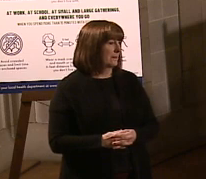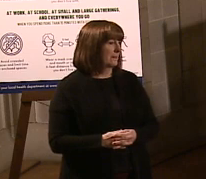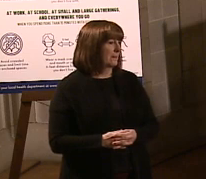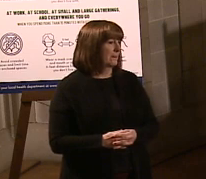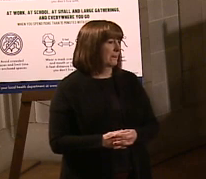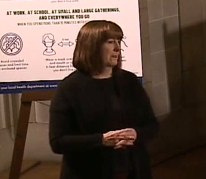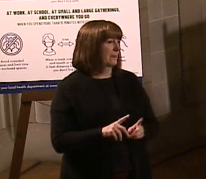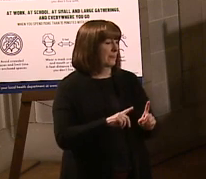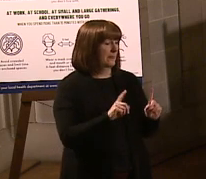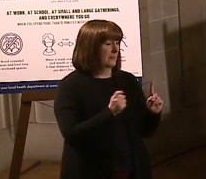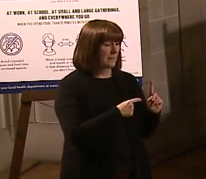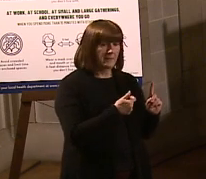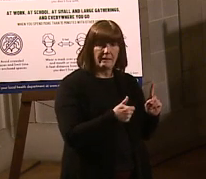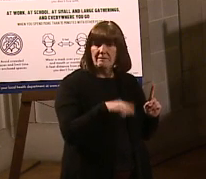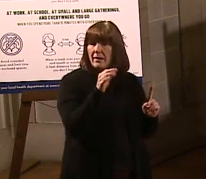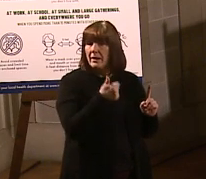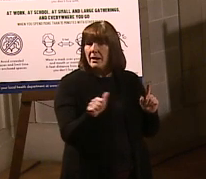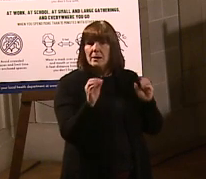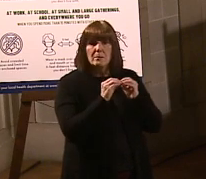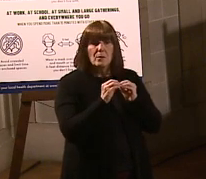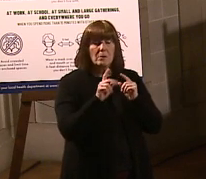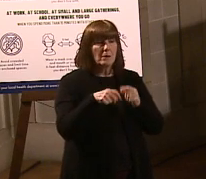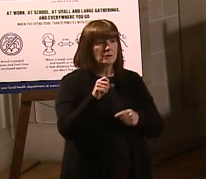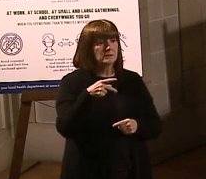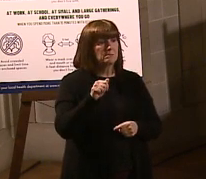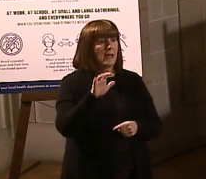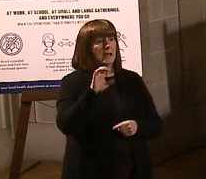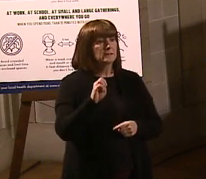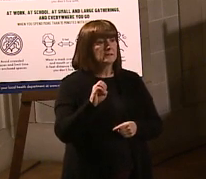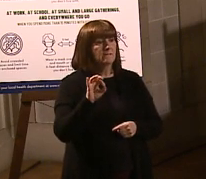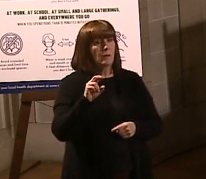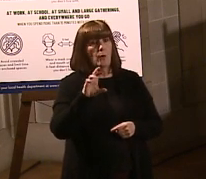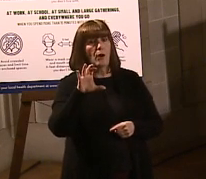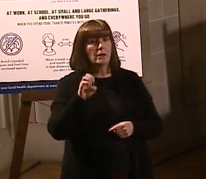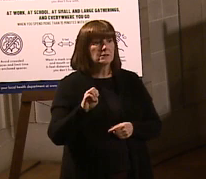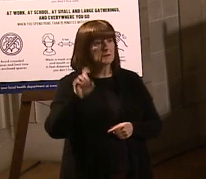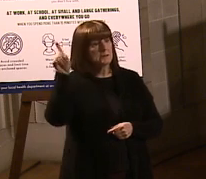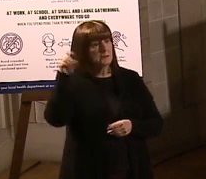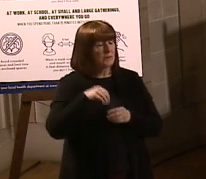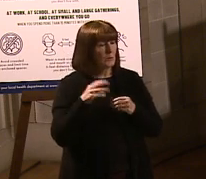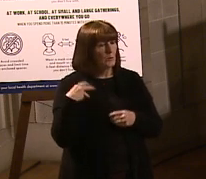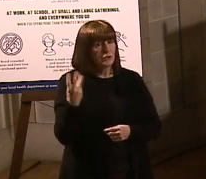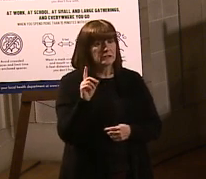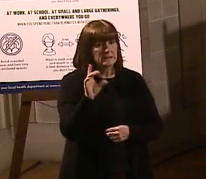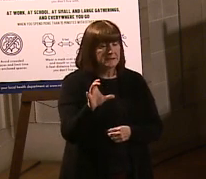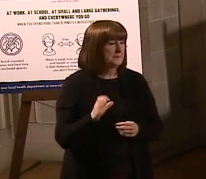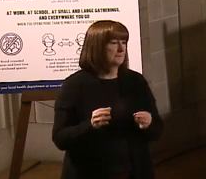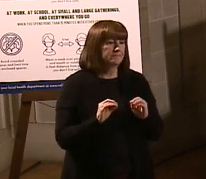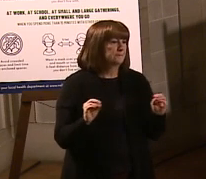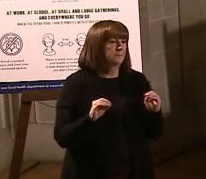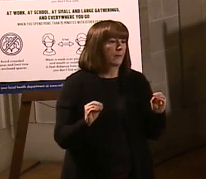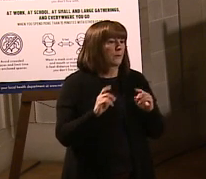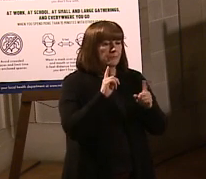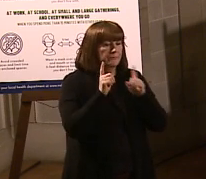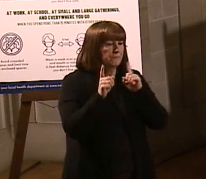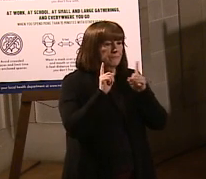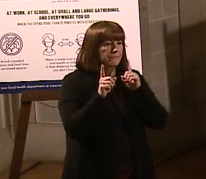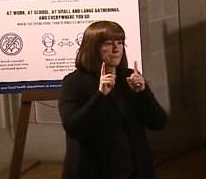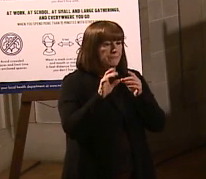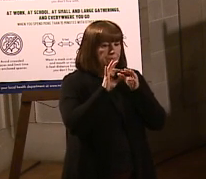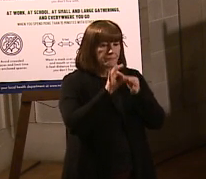The question was, did find anything more out about Space Command while I was in Washington, D.C.? And I did not have any additional conversations